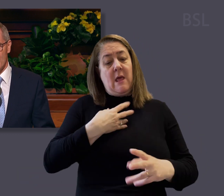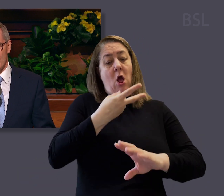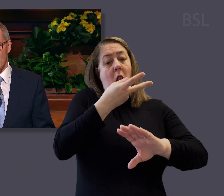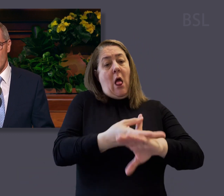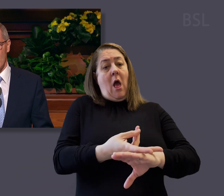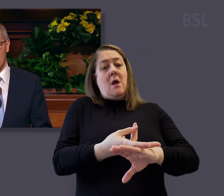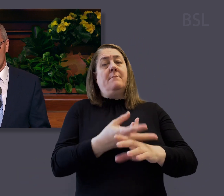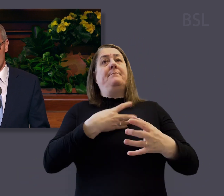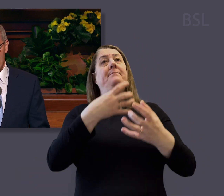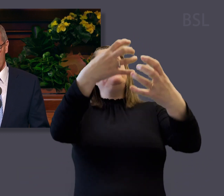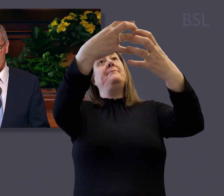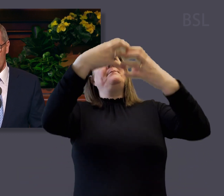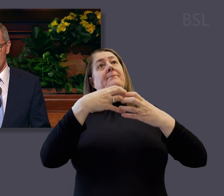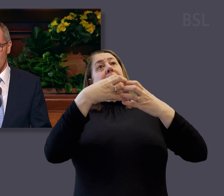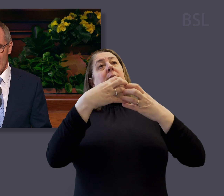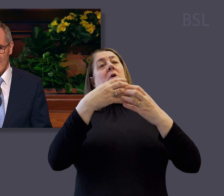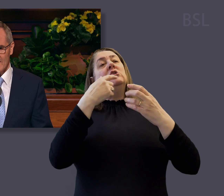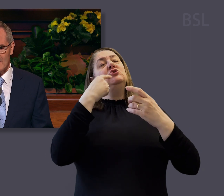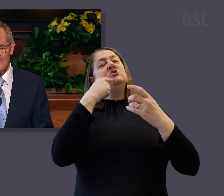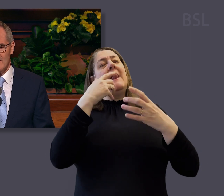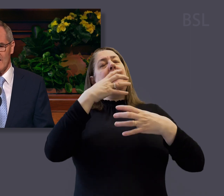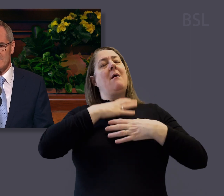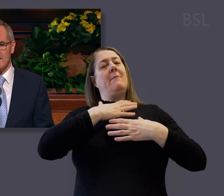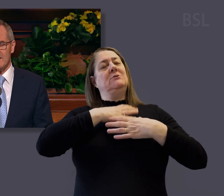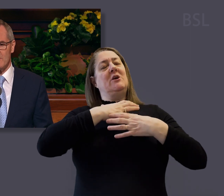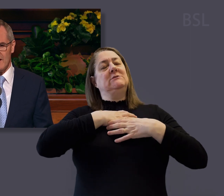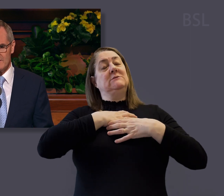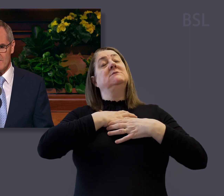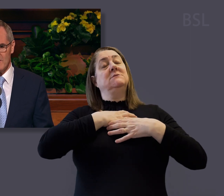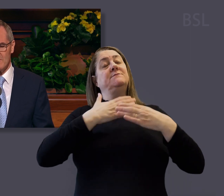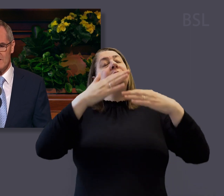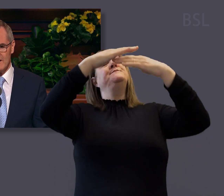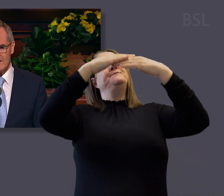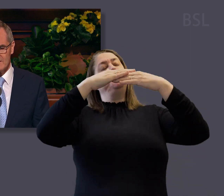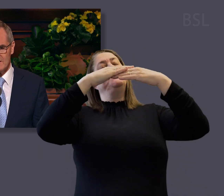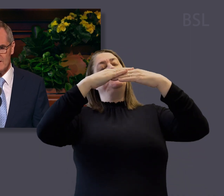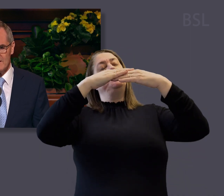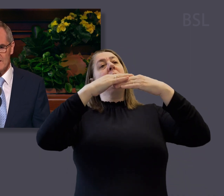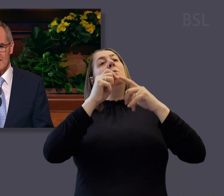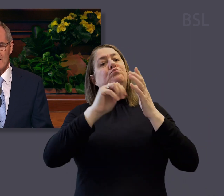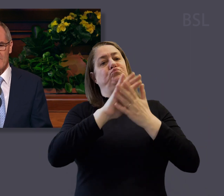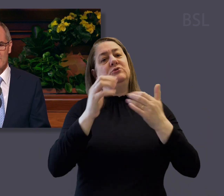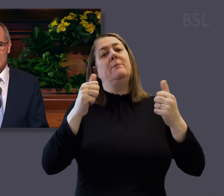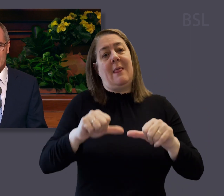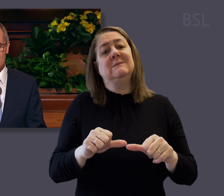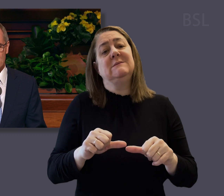Then, while lying on the ground on my back, I gently placed him on my chest and gave him a priesthood